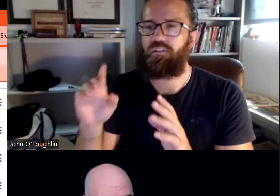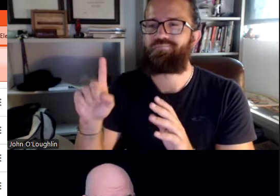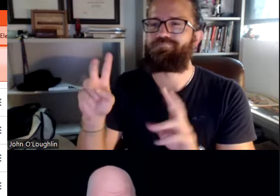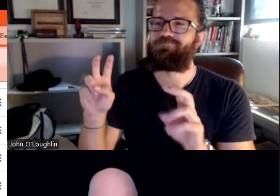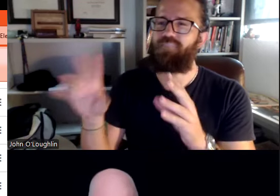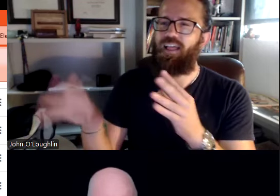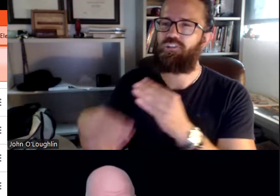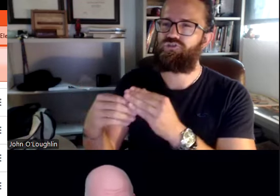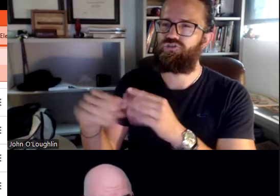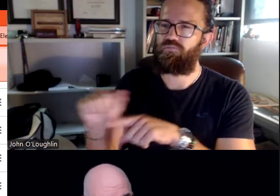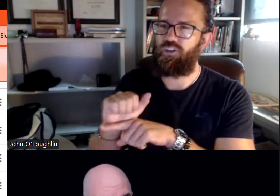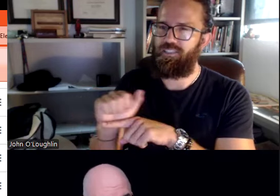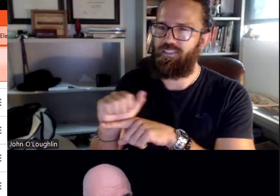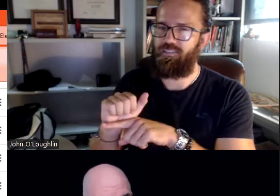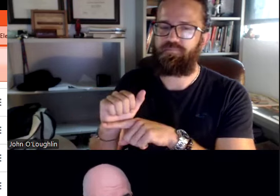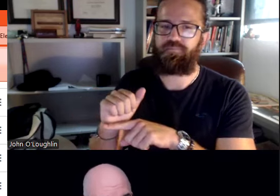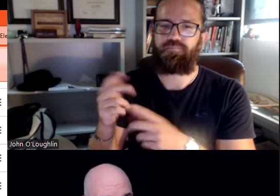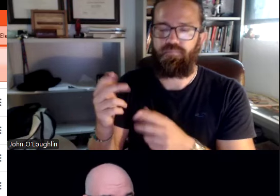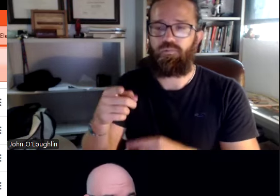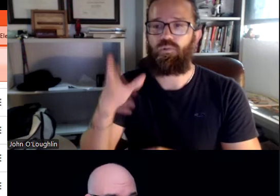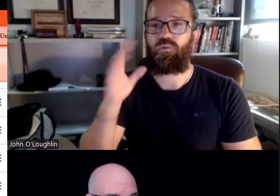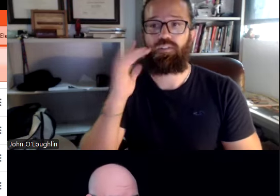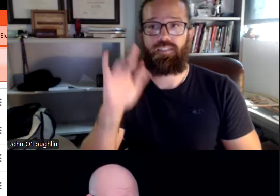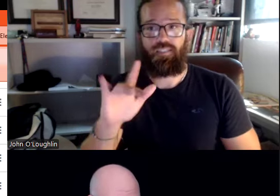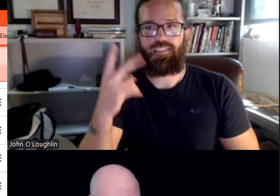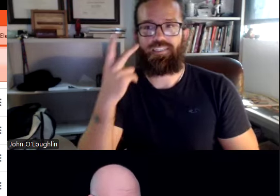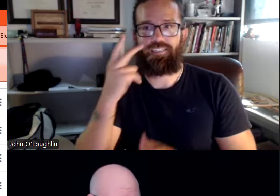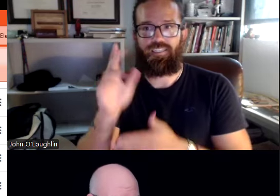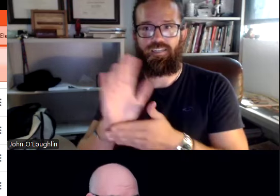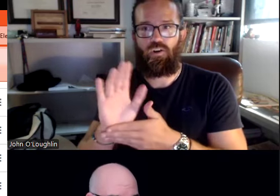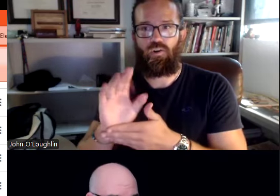But it's optional. That's additional practice.